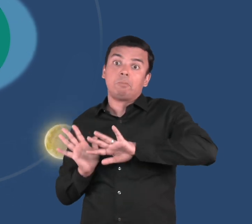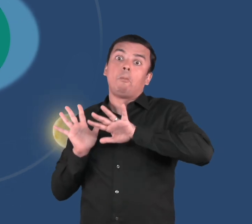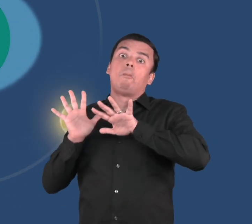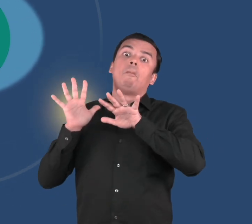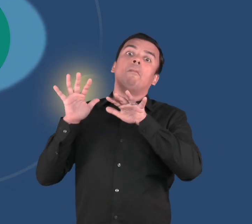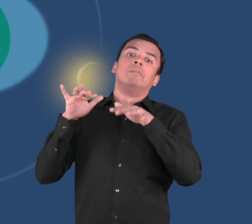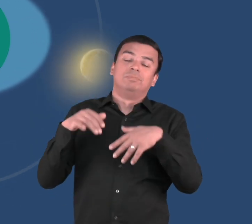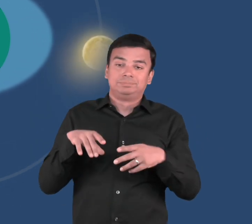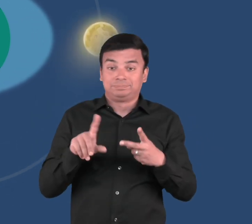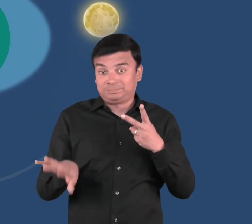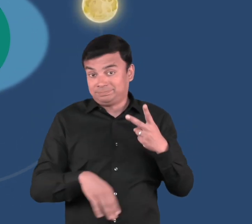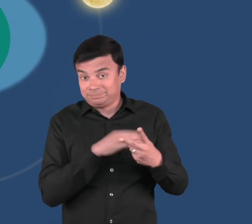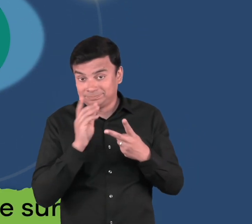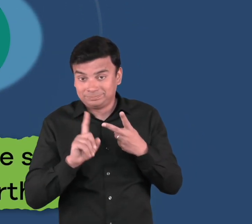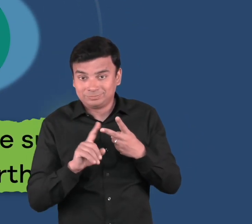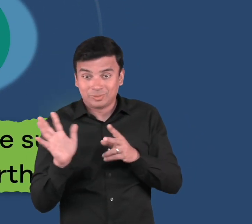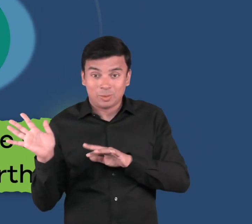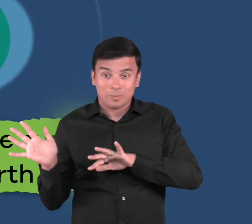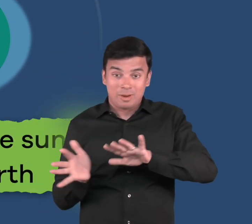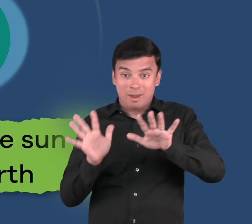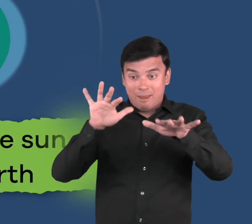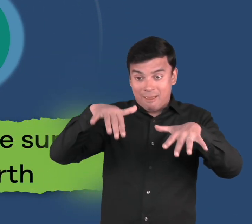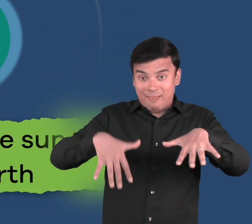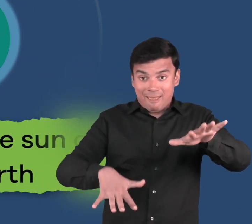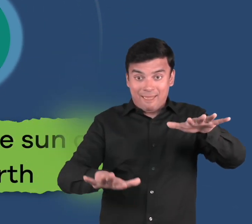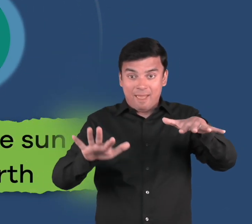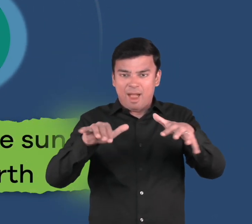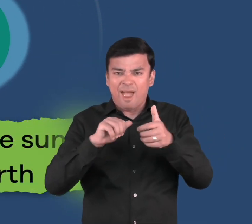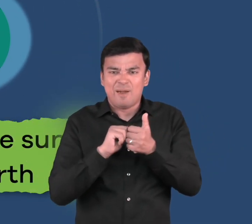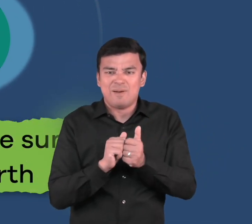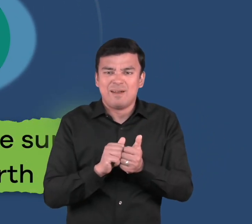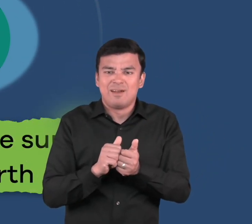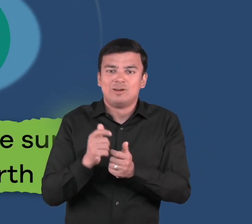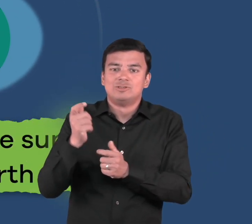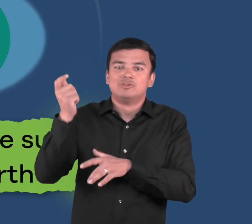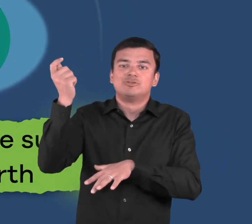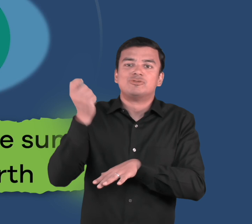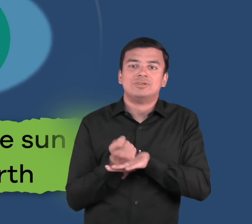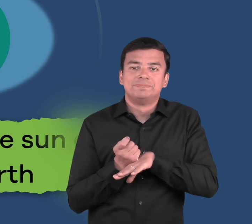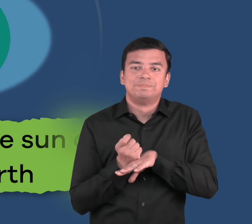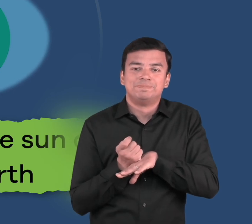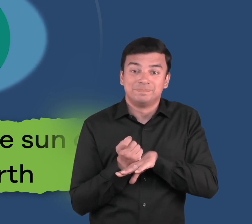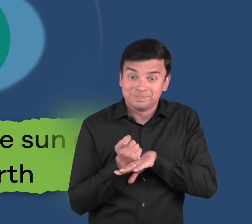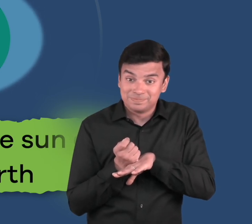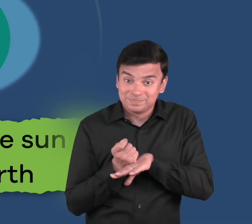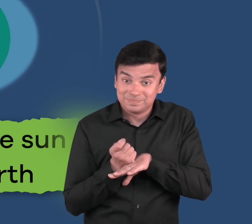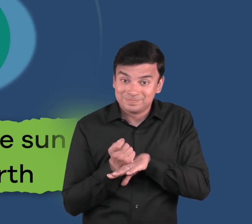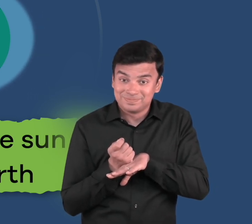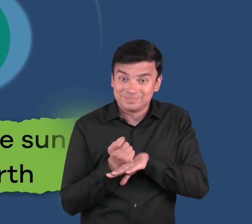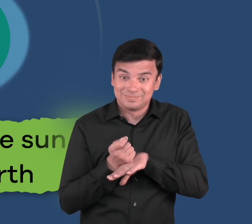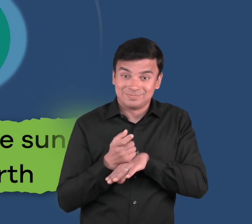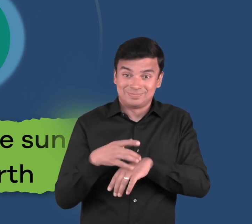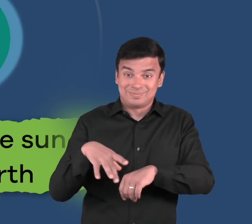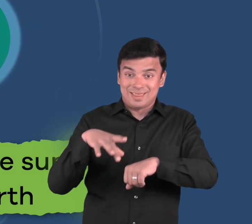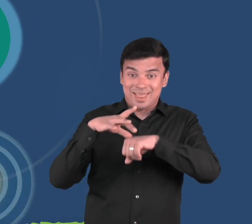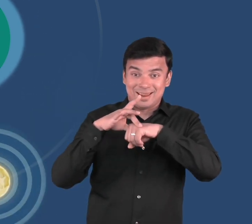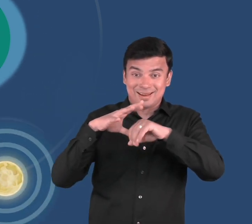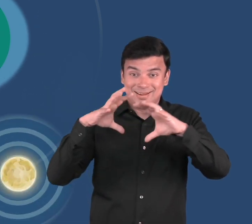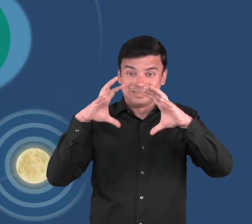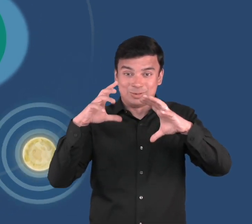by gravity, the gravitational pull of the sun and the moon on the Earth, to be exact. These waves